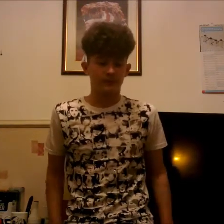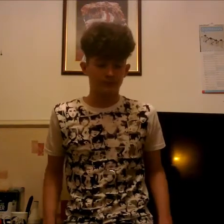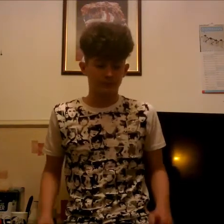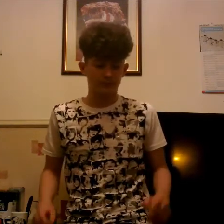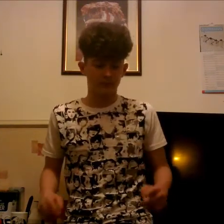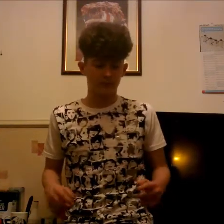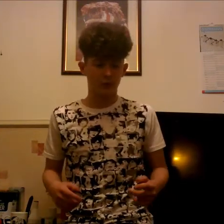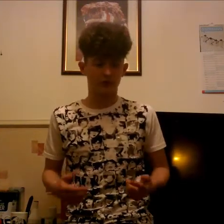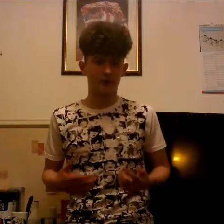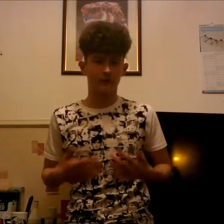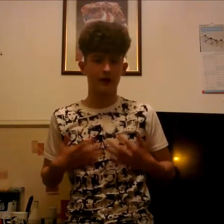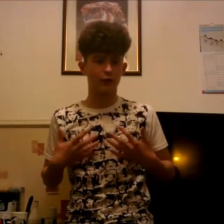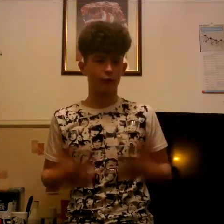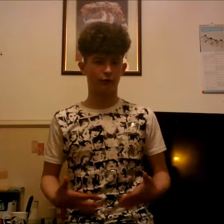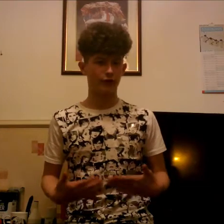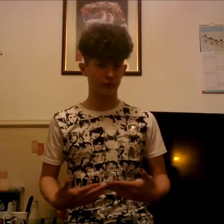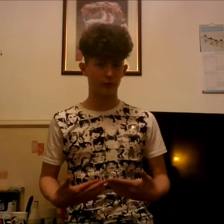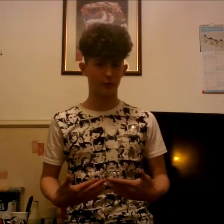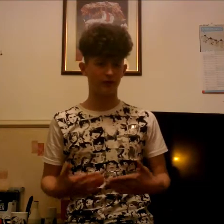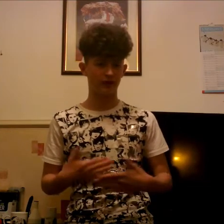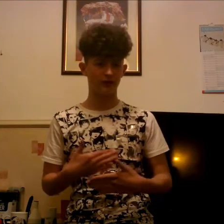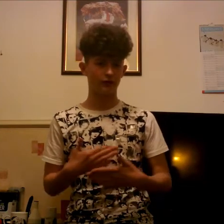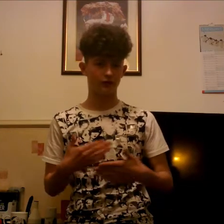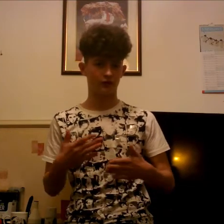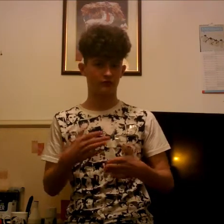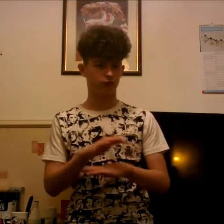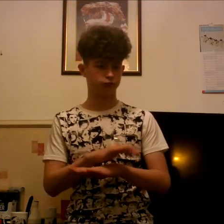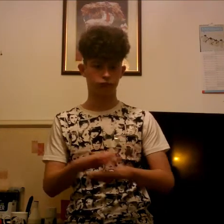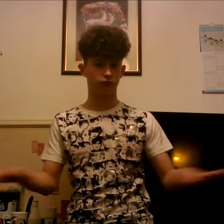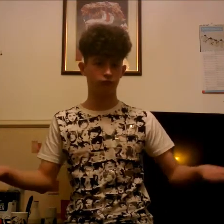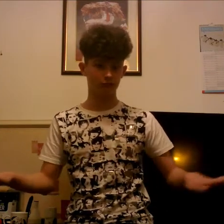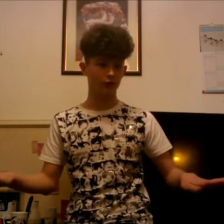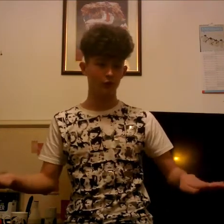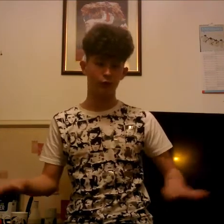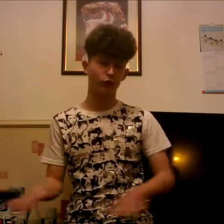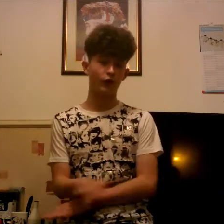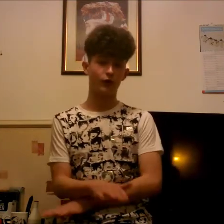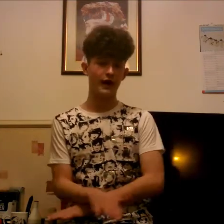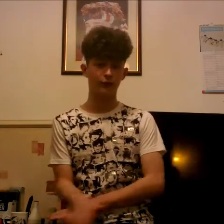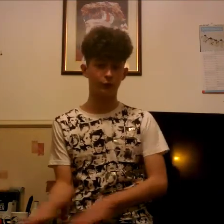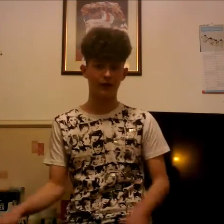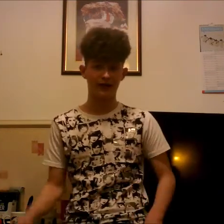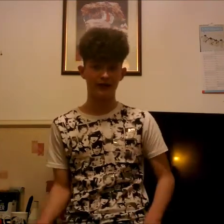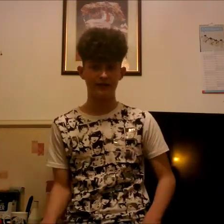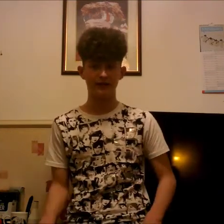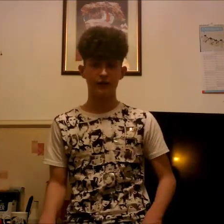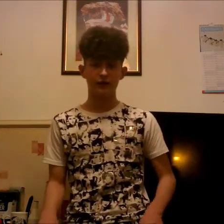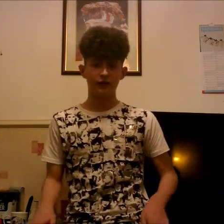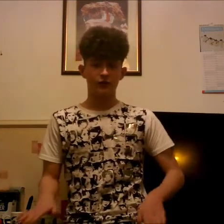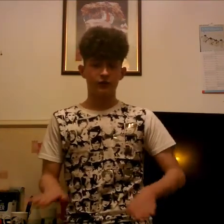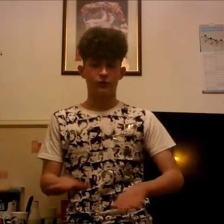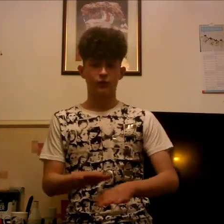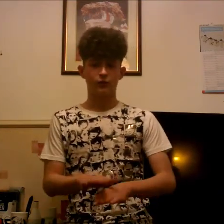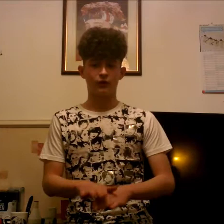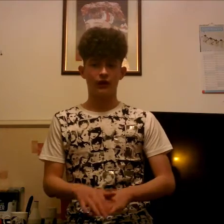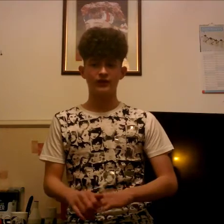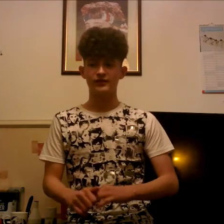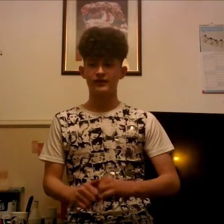obviously my little fragile body just would not handle that height so i decided